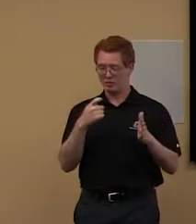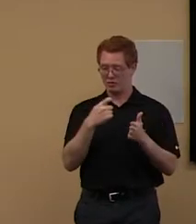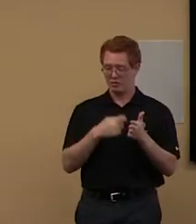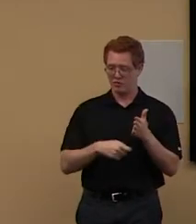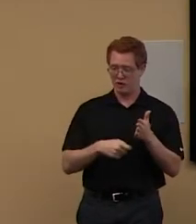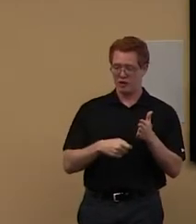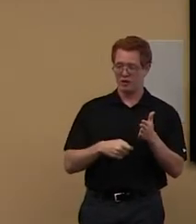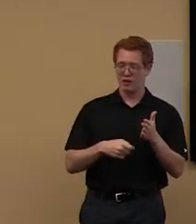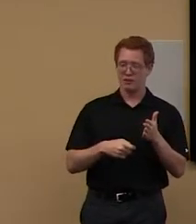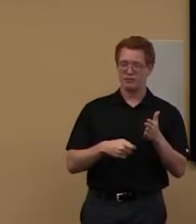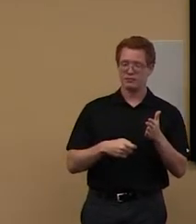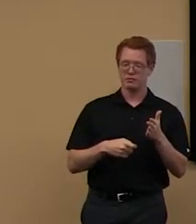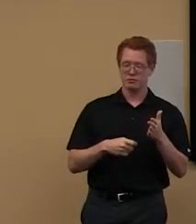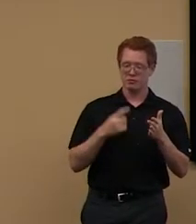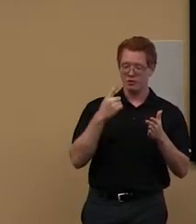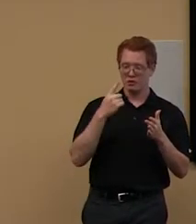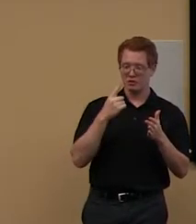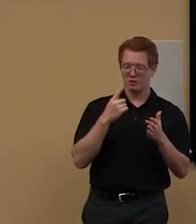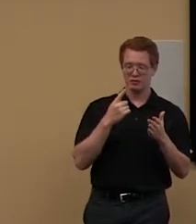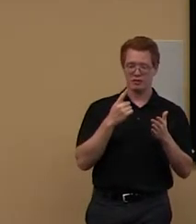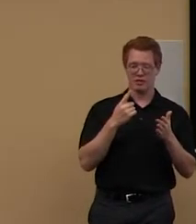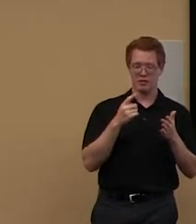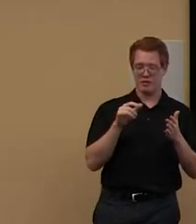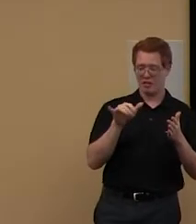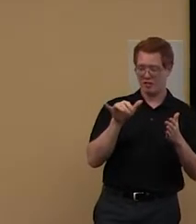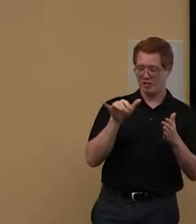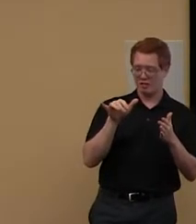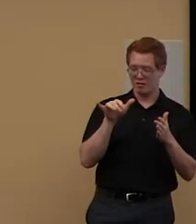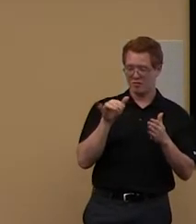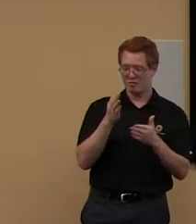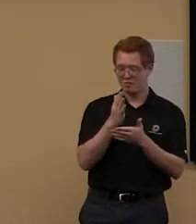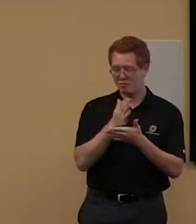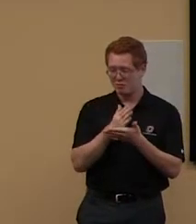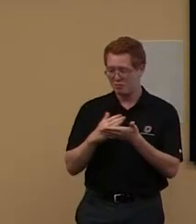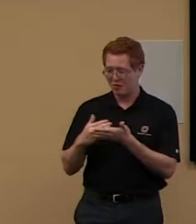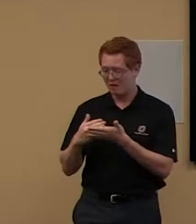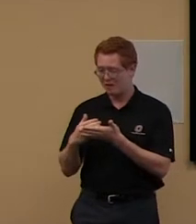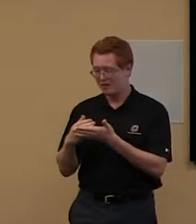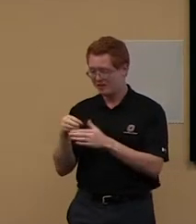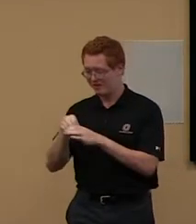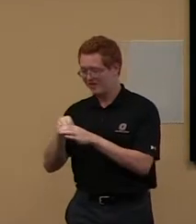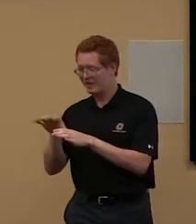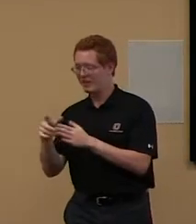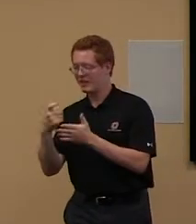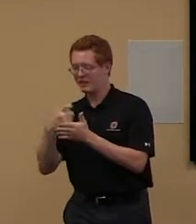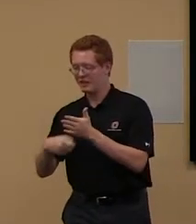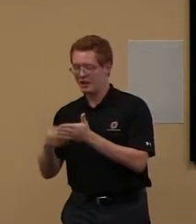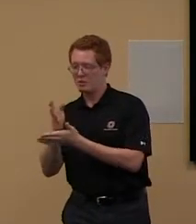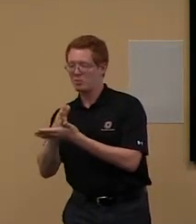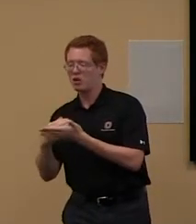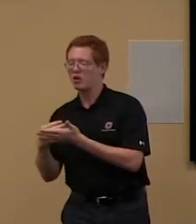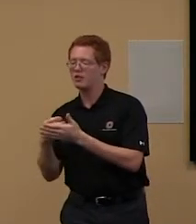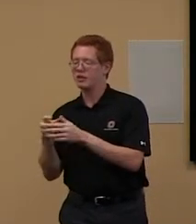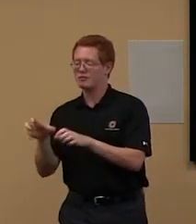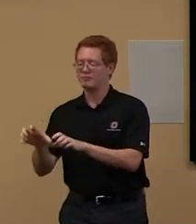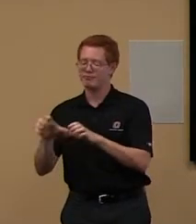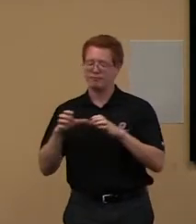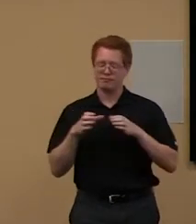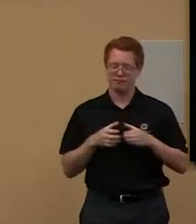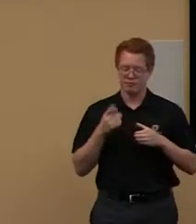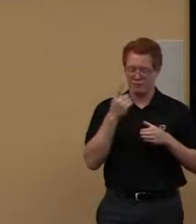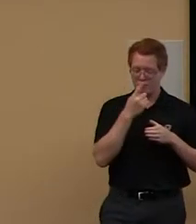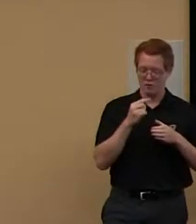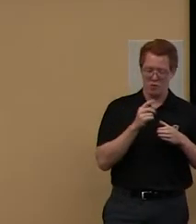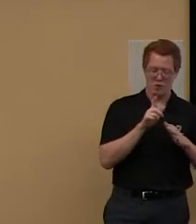we get that library fee. Part of it goes to technology. The large portion of it goes to our resources.